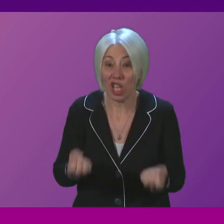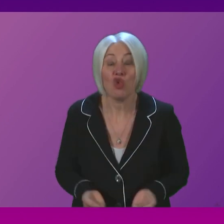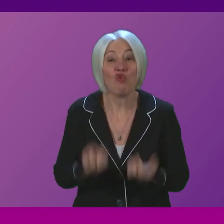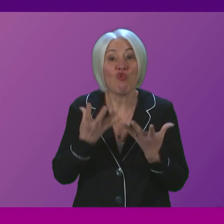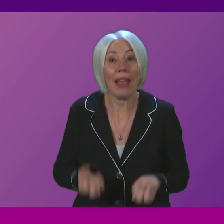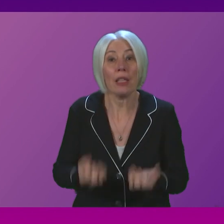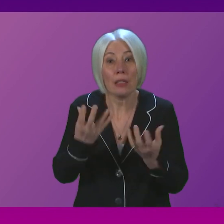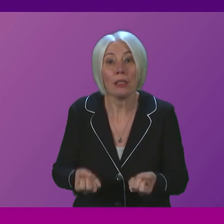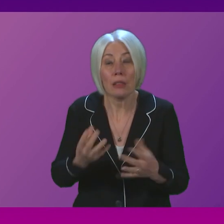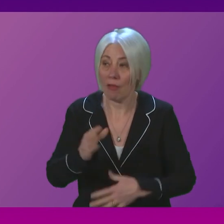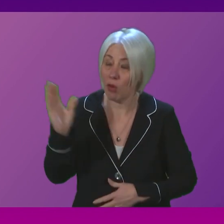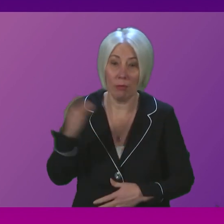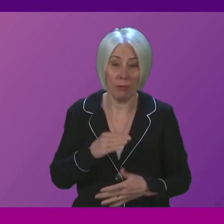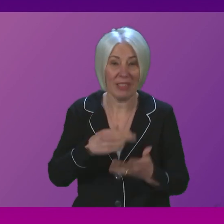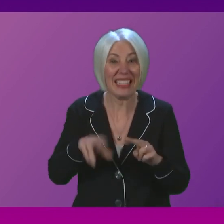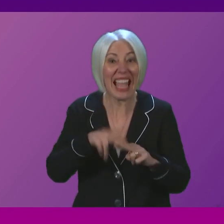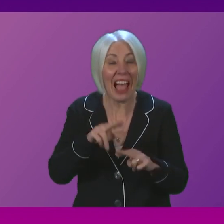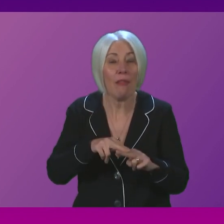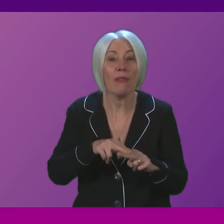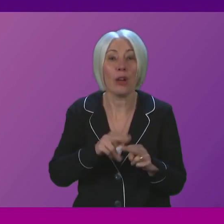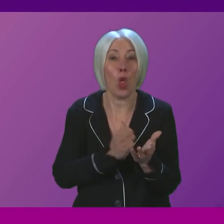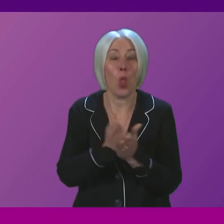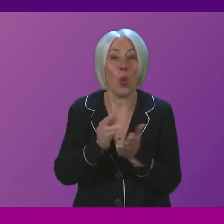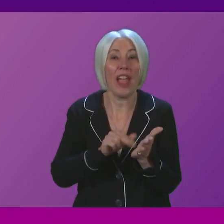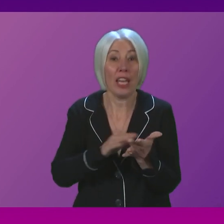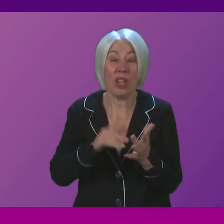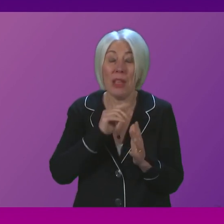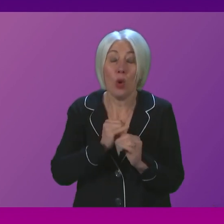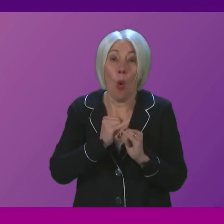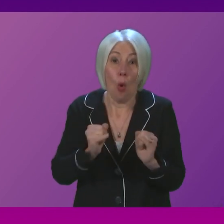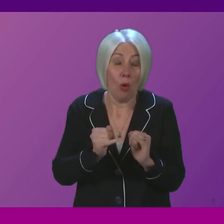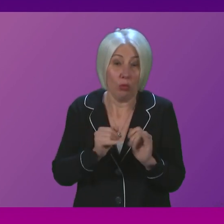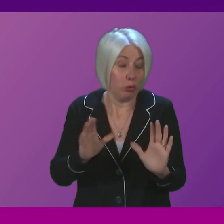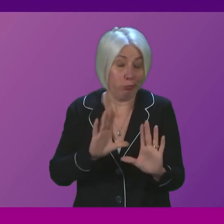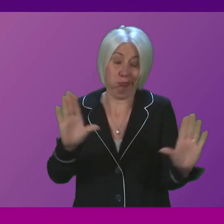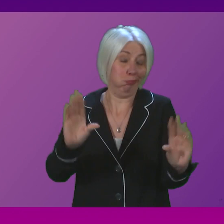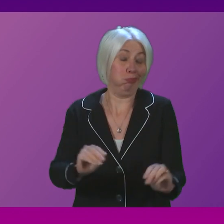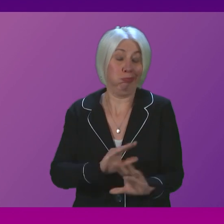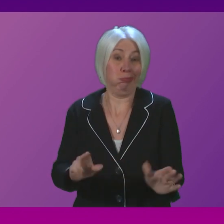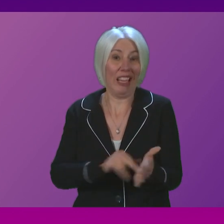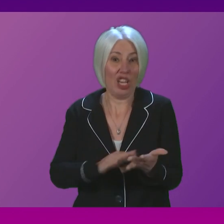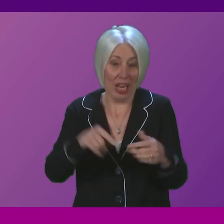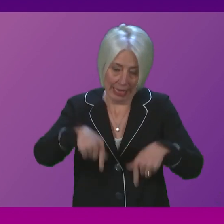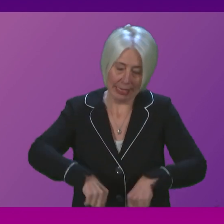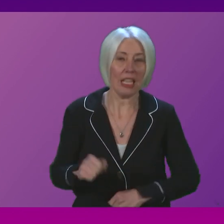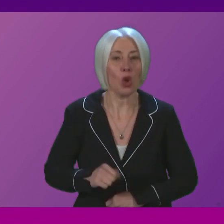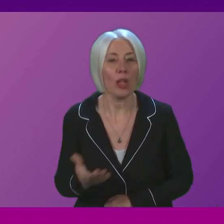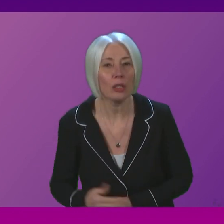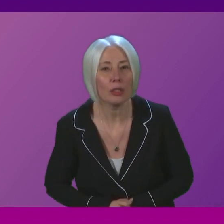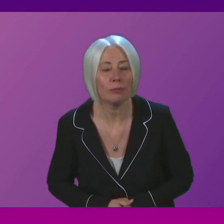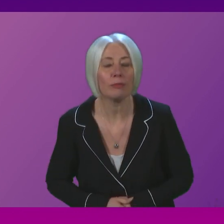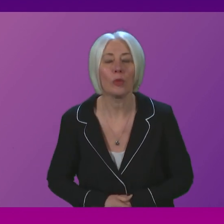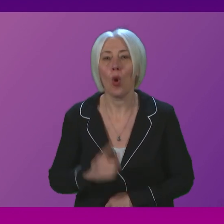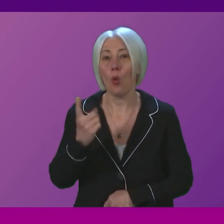staff across our NHS that could cripple the health service here in Scotland. And Dr Ian